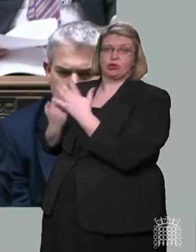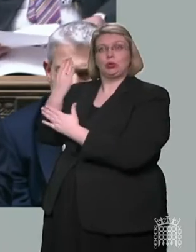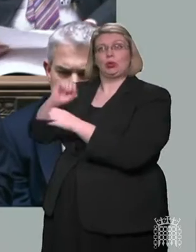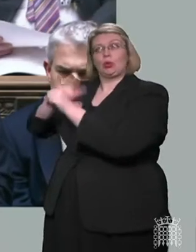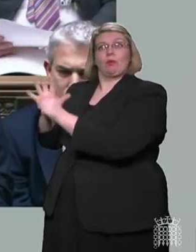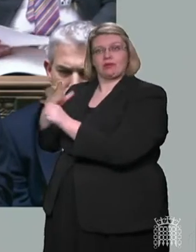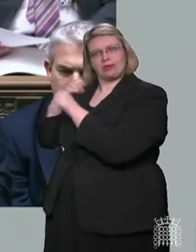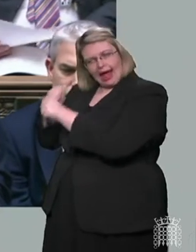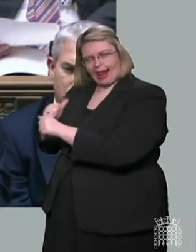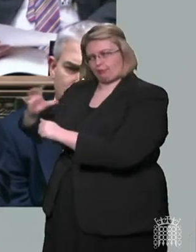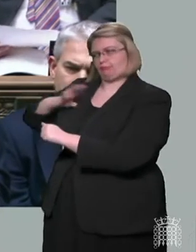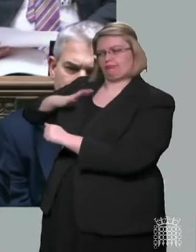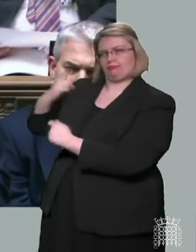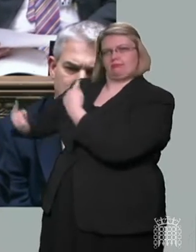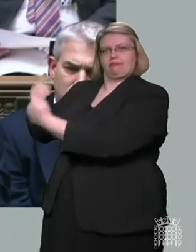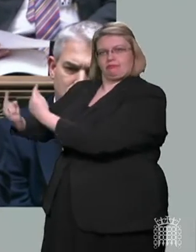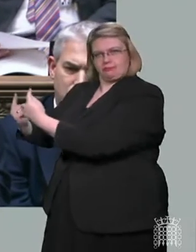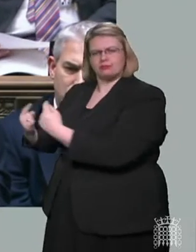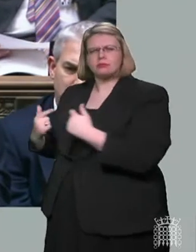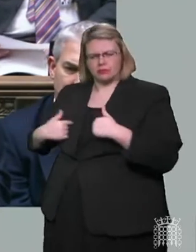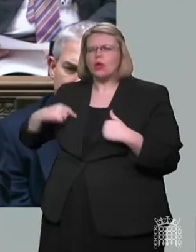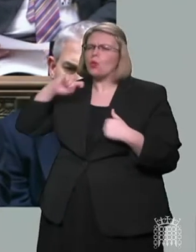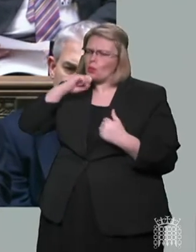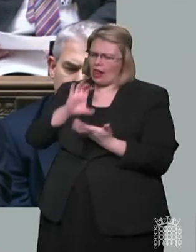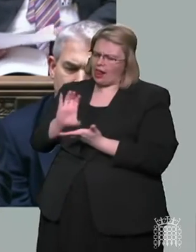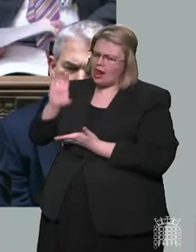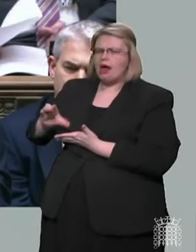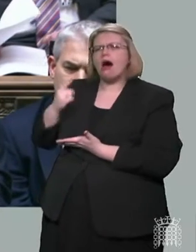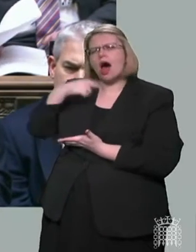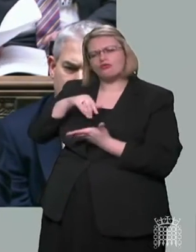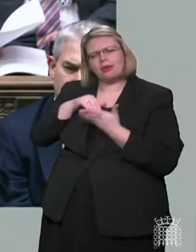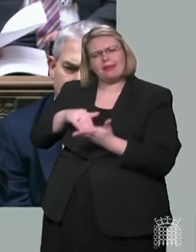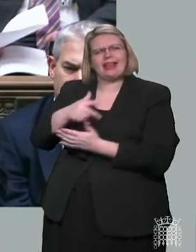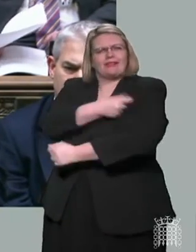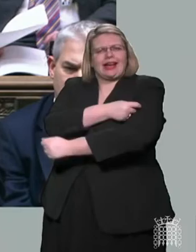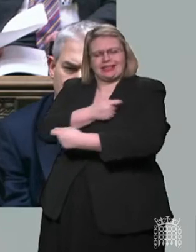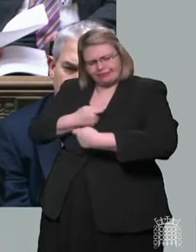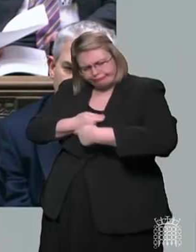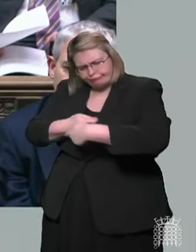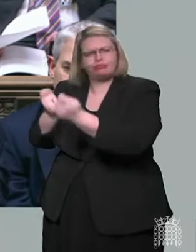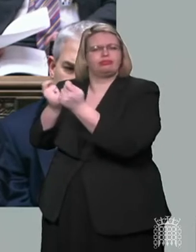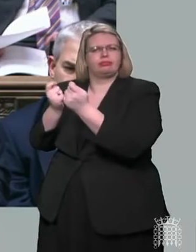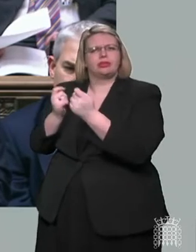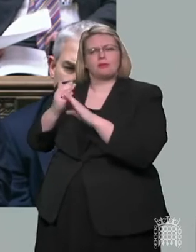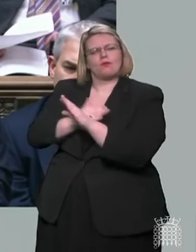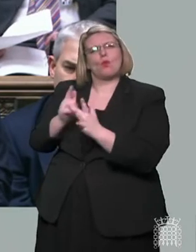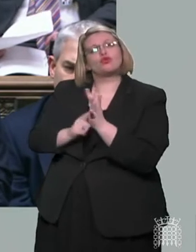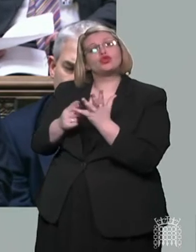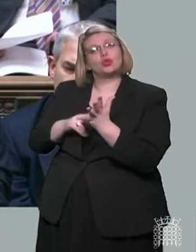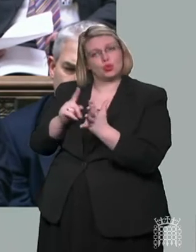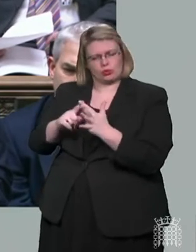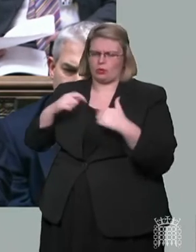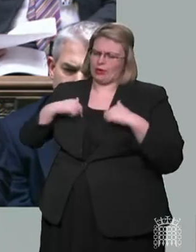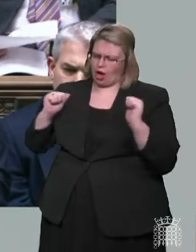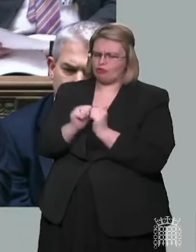And we will meet our commitment to donate 100 million vaccine doses by June, as part of our agreement at the UK's